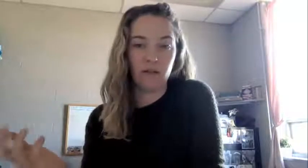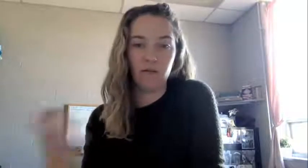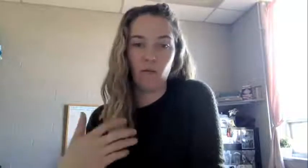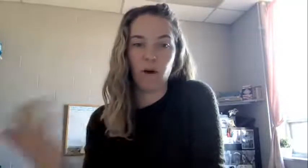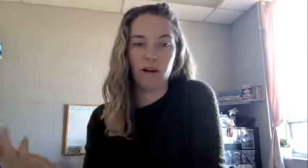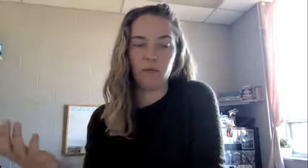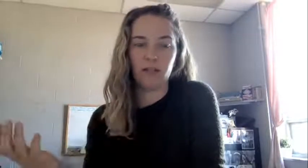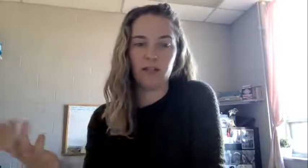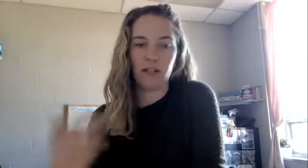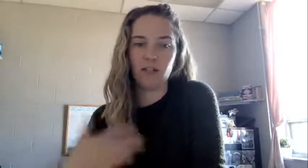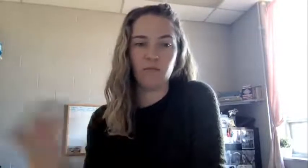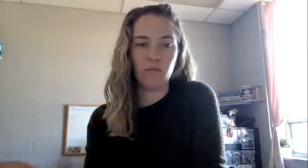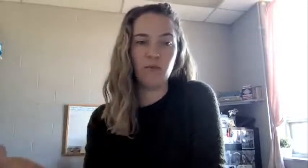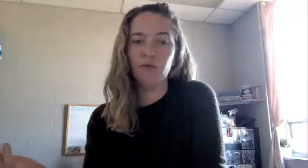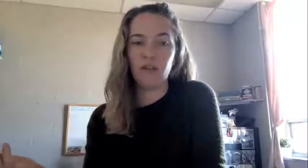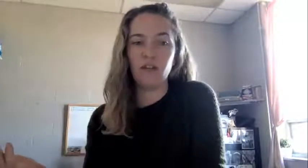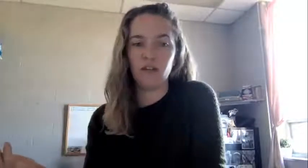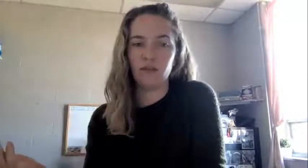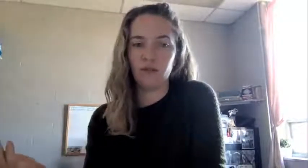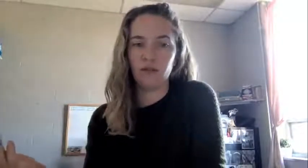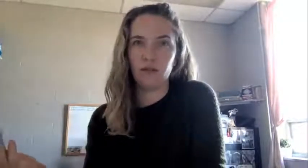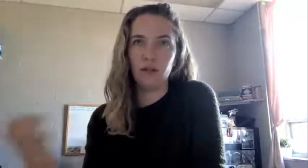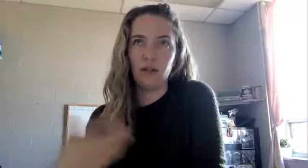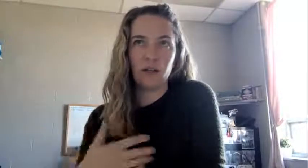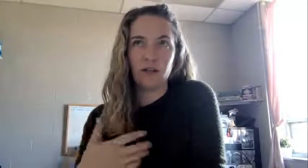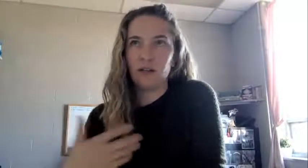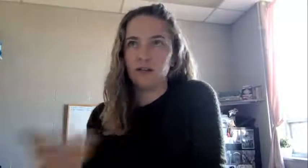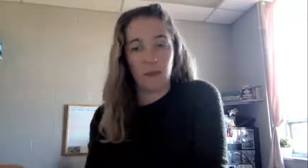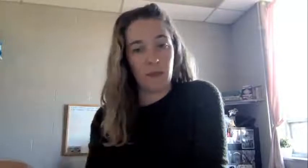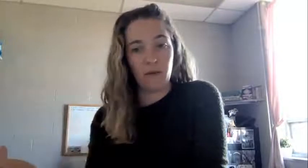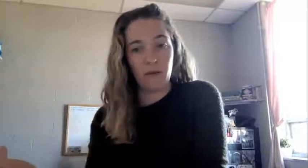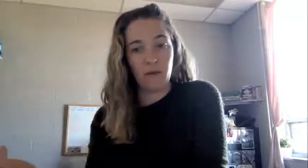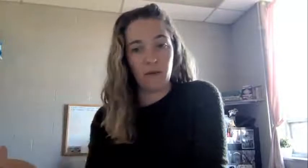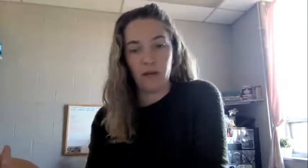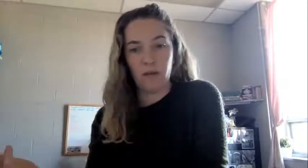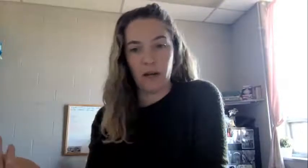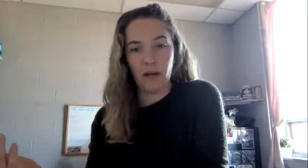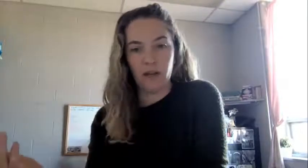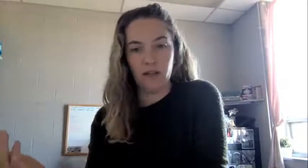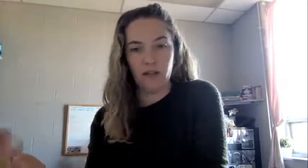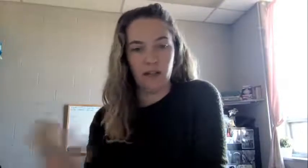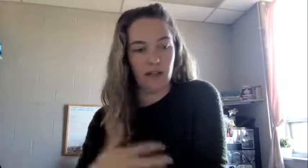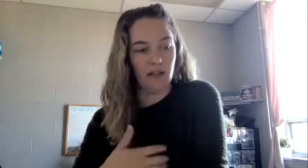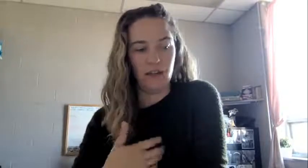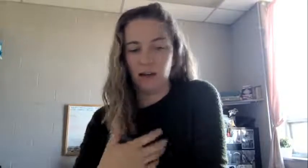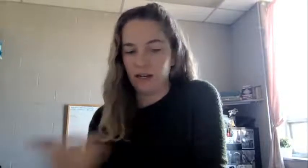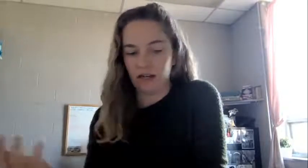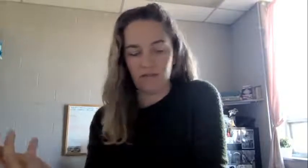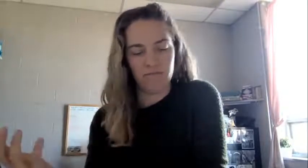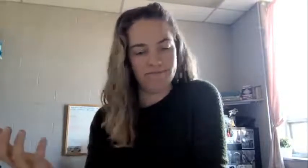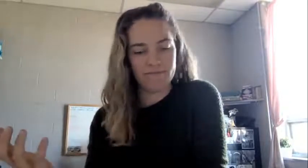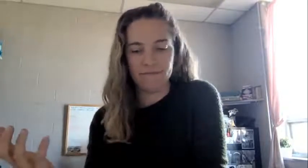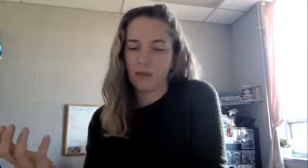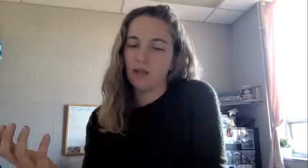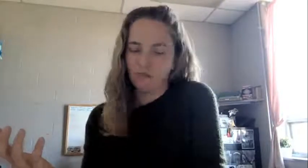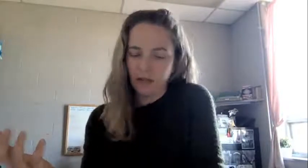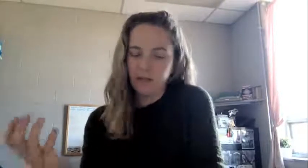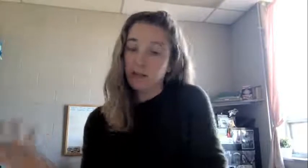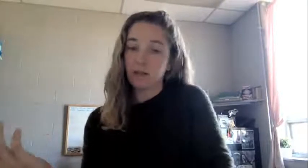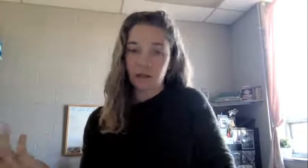what it would look like to move into something within biology. didn't... Wright State was a good